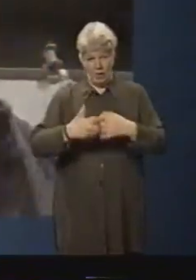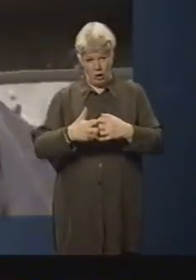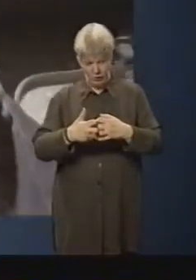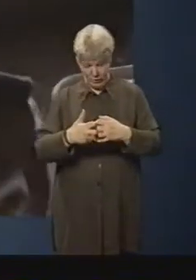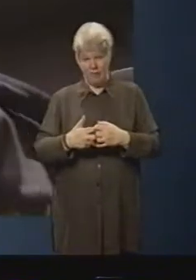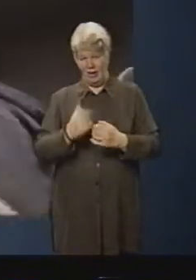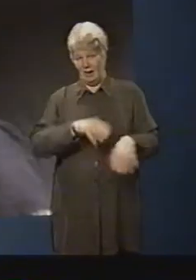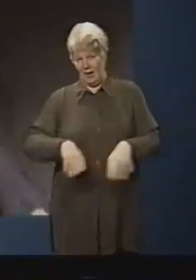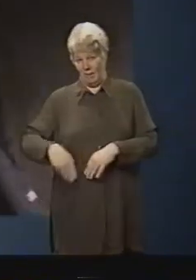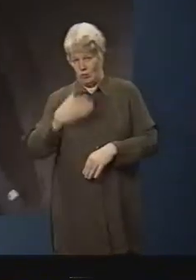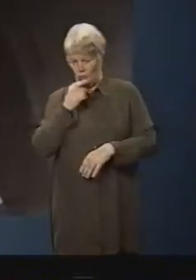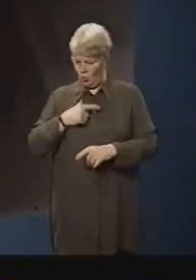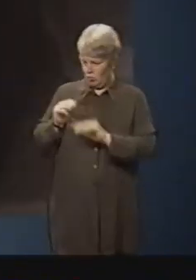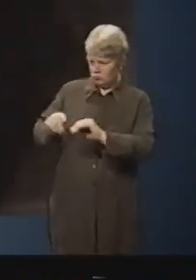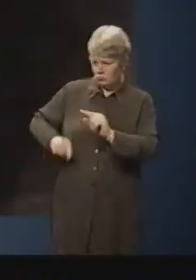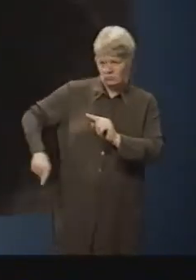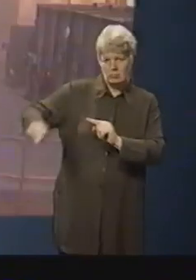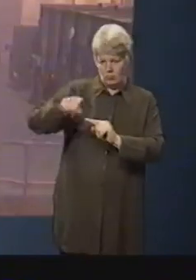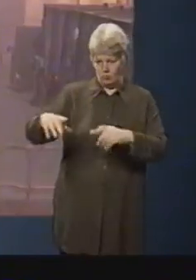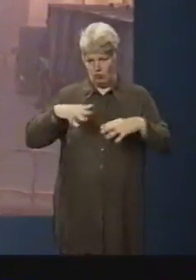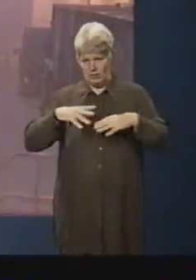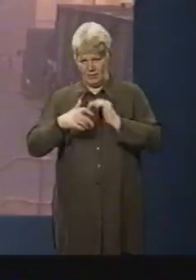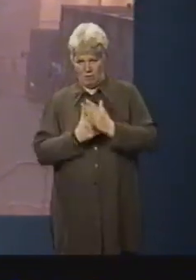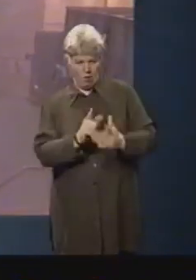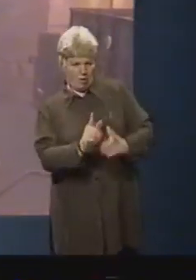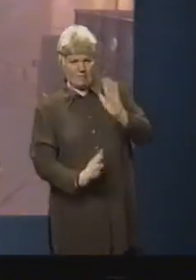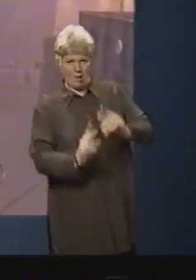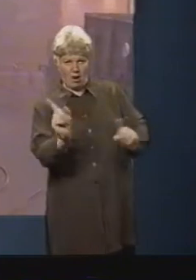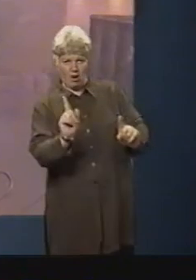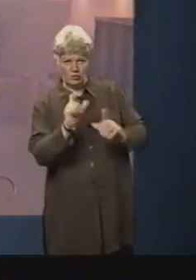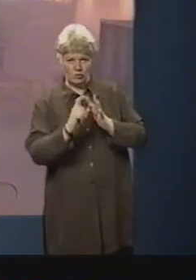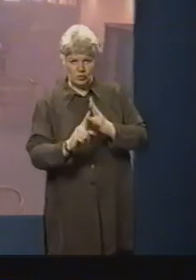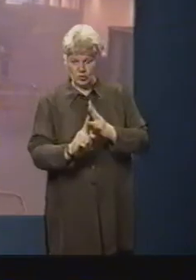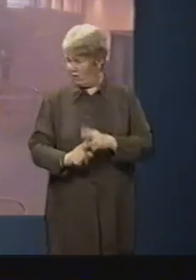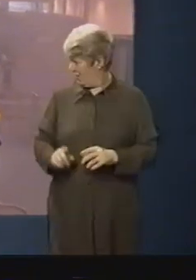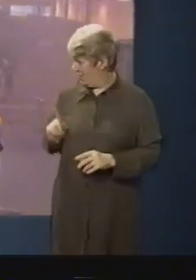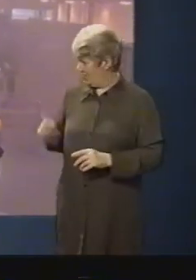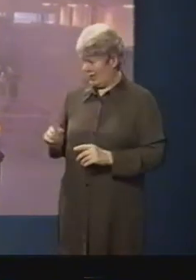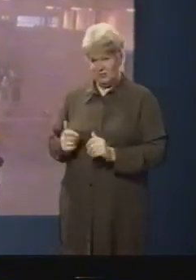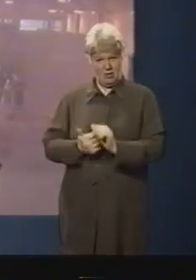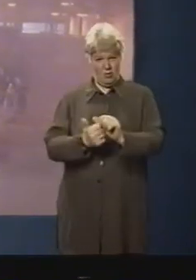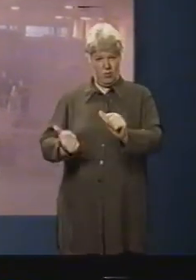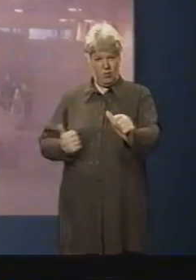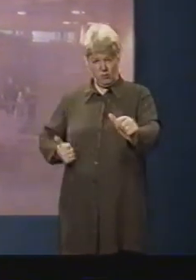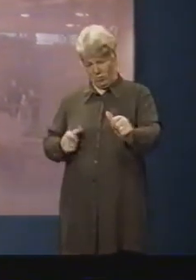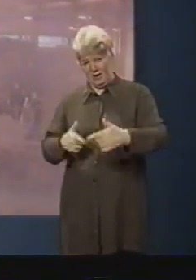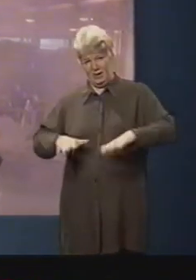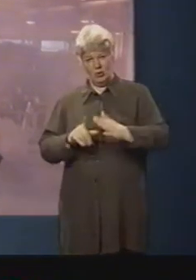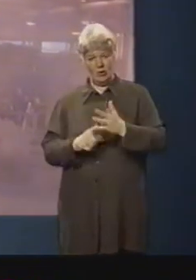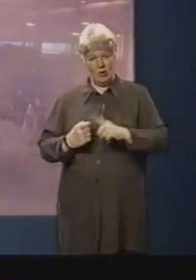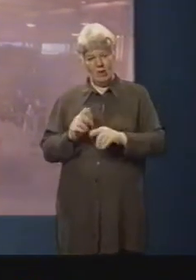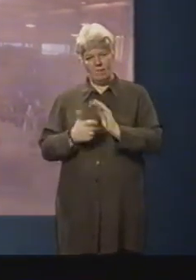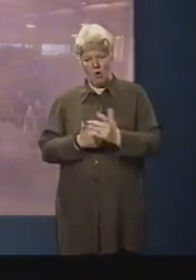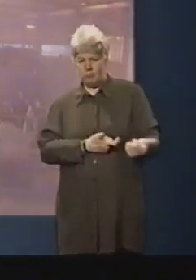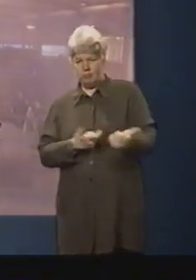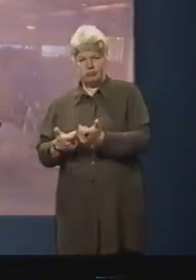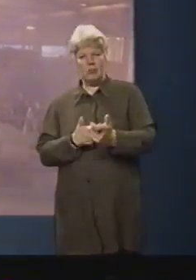to prepare its new recruits for the work. It's the largest high-tech facility in the UK for fighting ship fires, and the